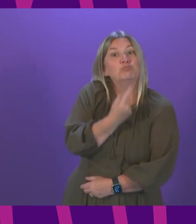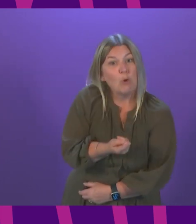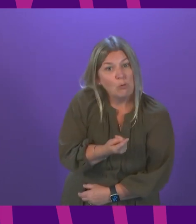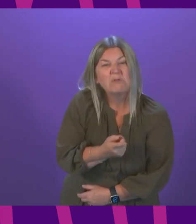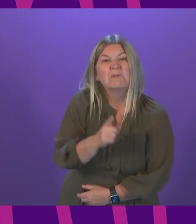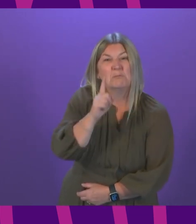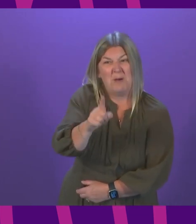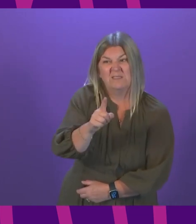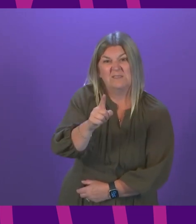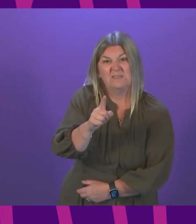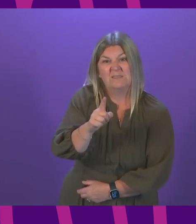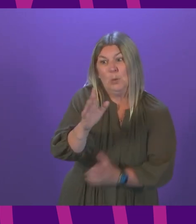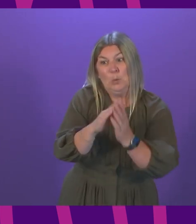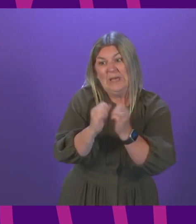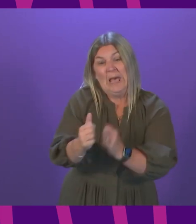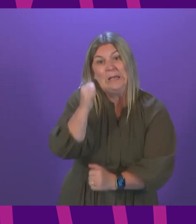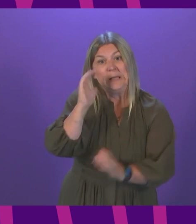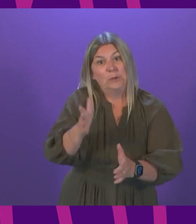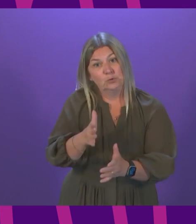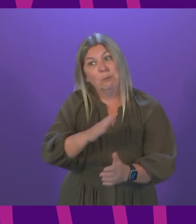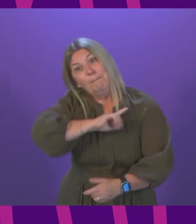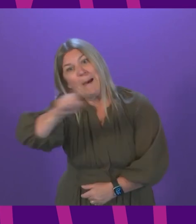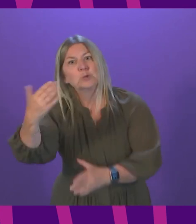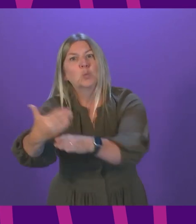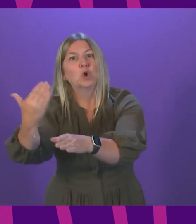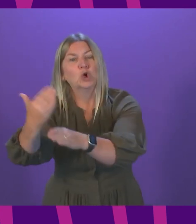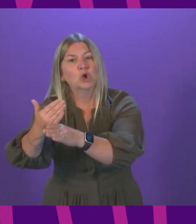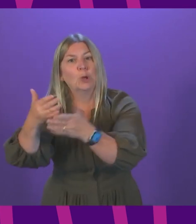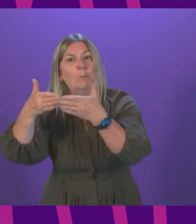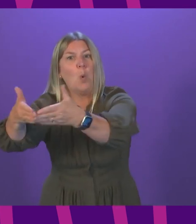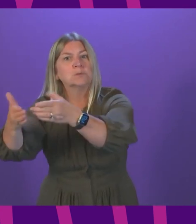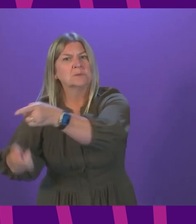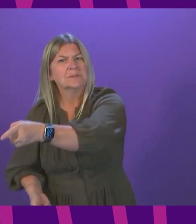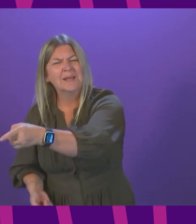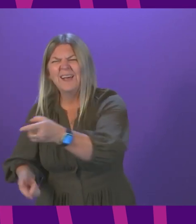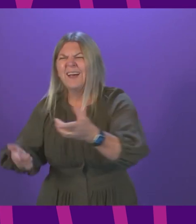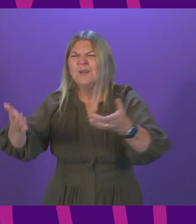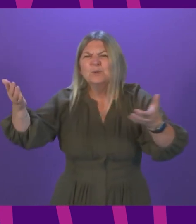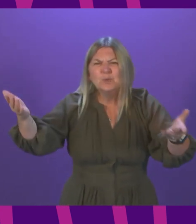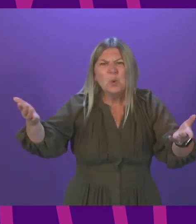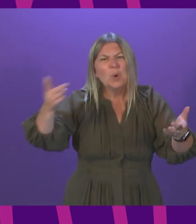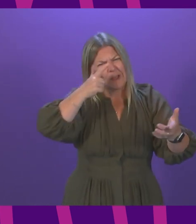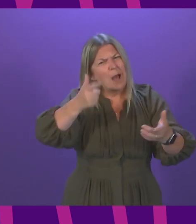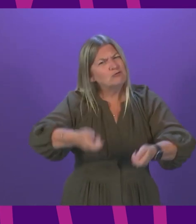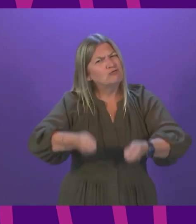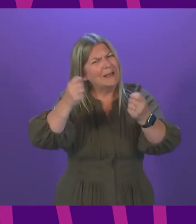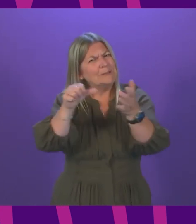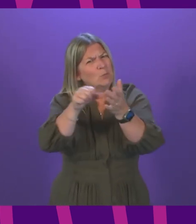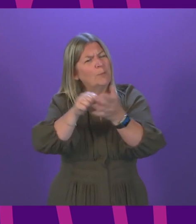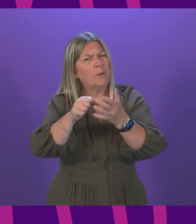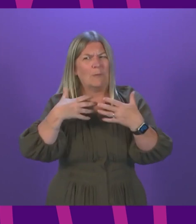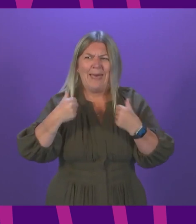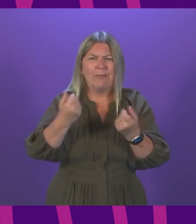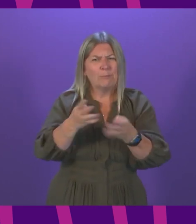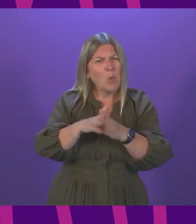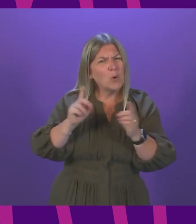occasions that no exception would be made for seafarers. Please, can the First Minister raise this problem with health boards to help bring about